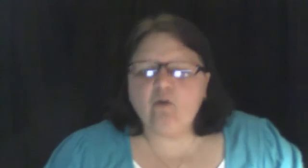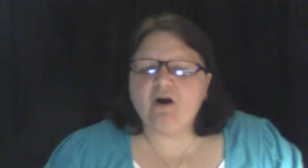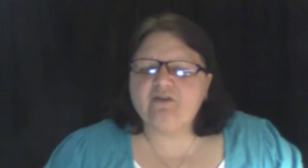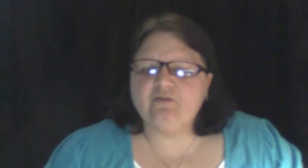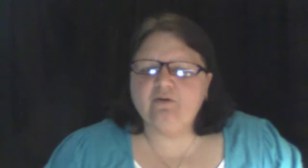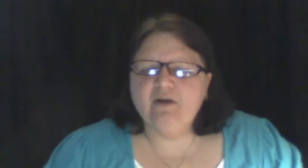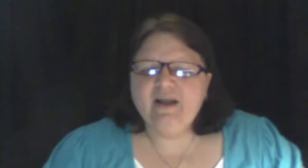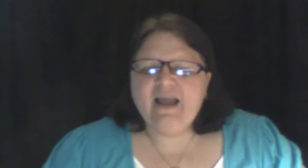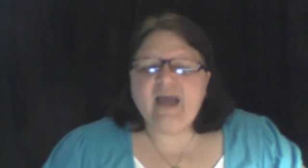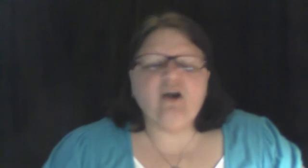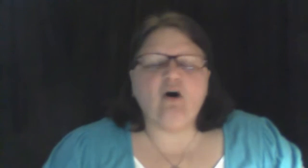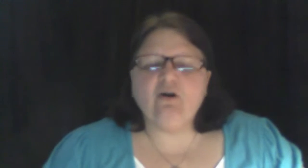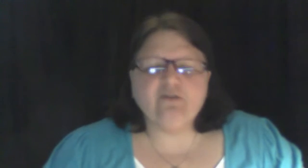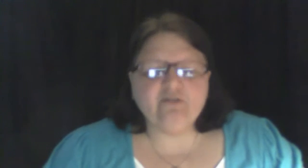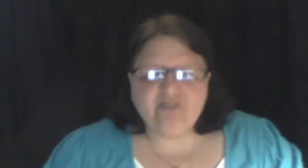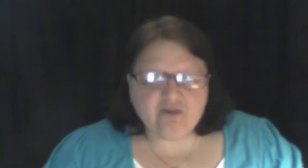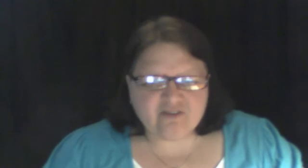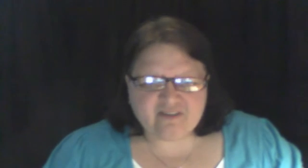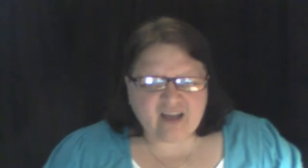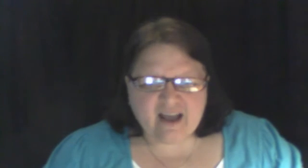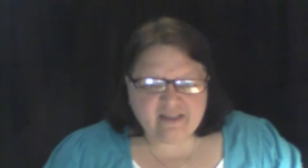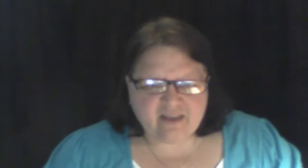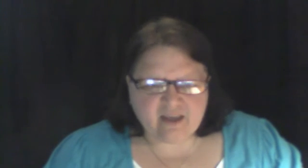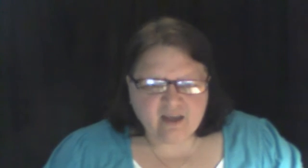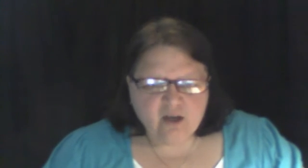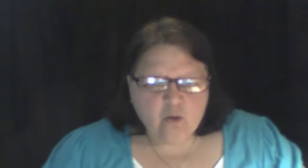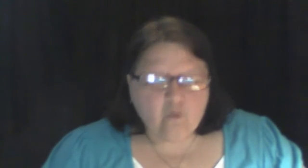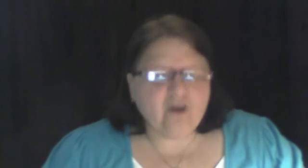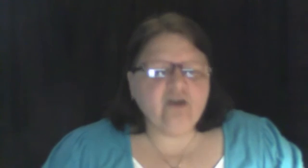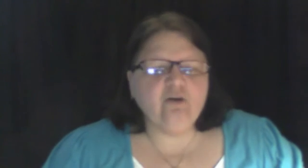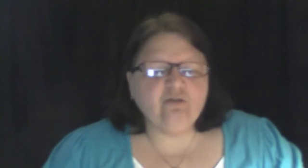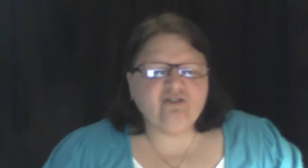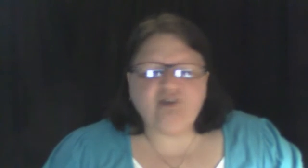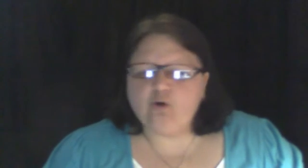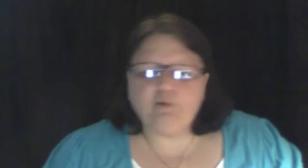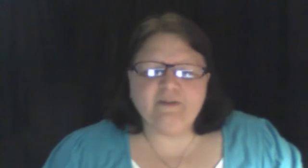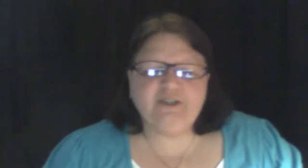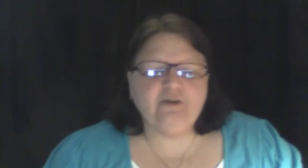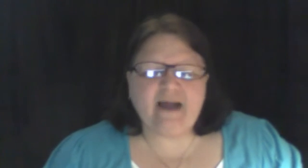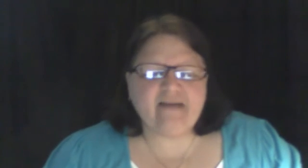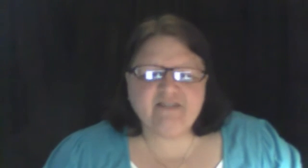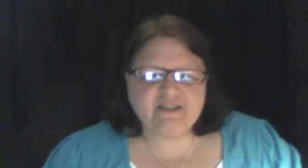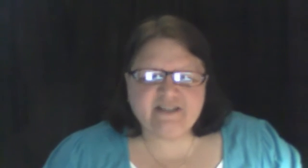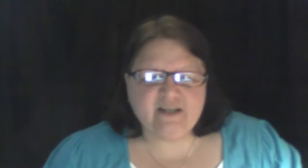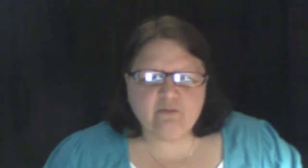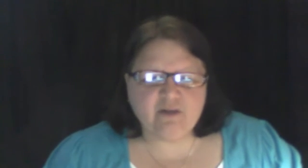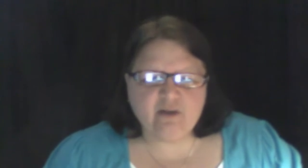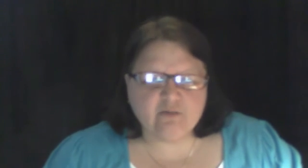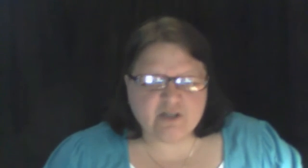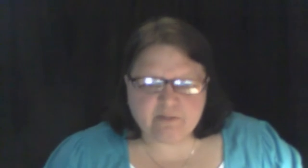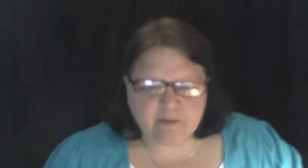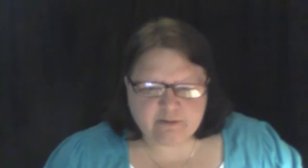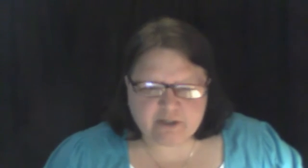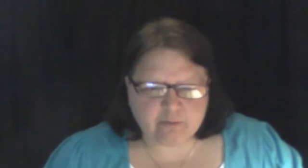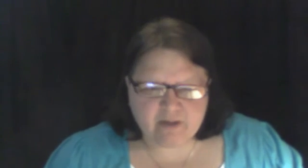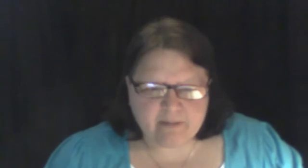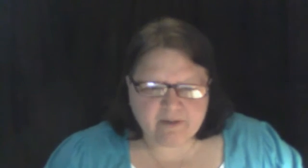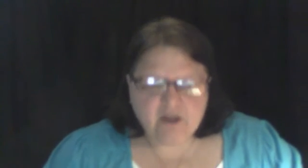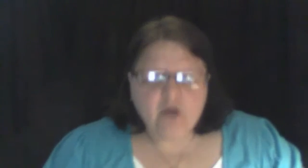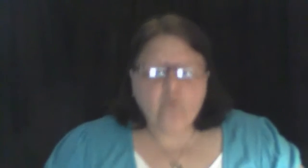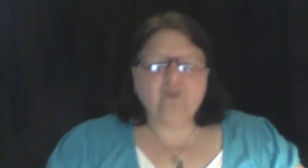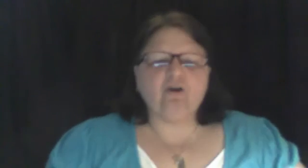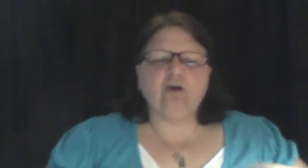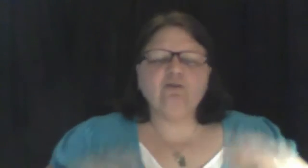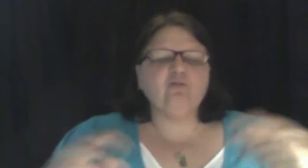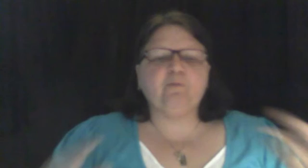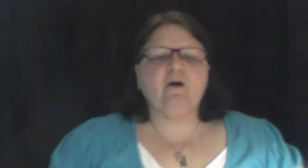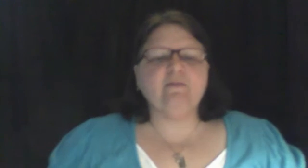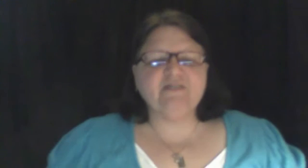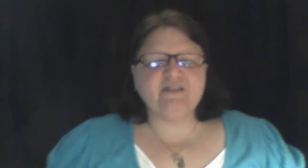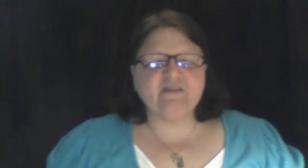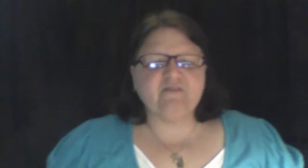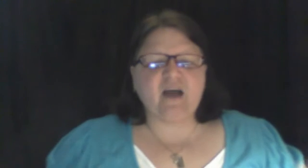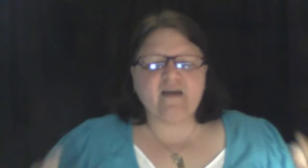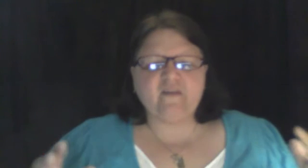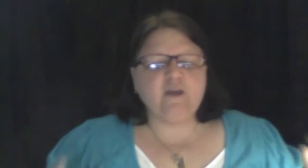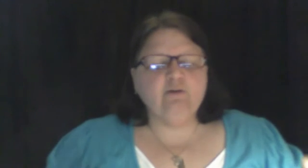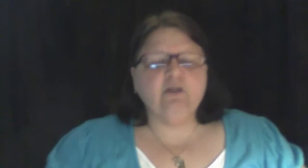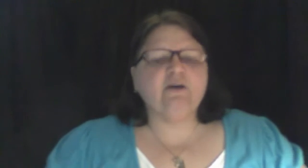walk through and all those years of tithing where you sowed but you haven't seen what you were supposed to reap. With all those promises of God that you look